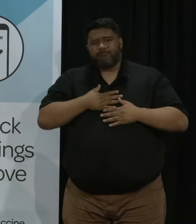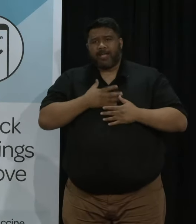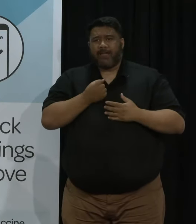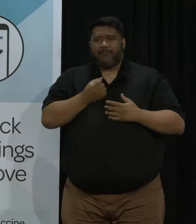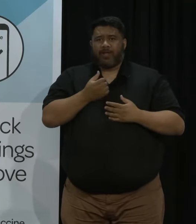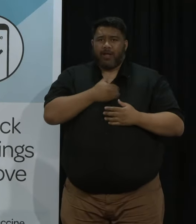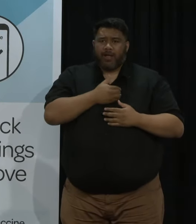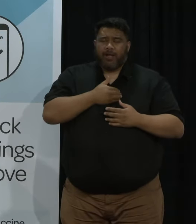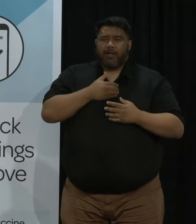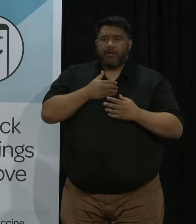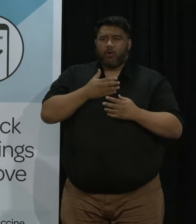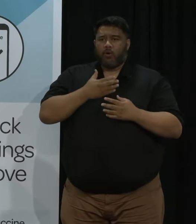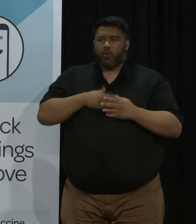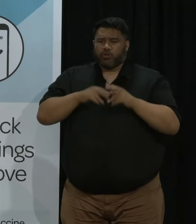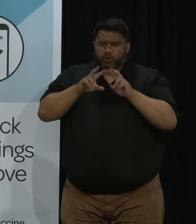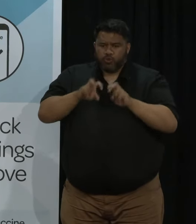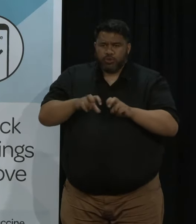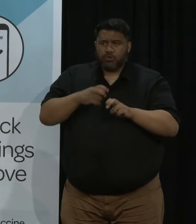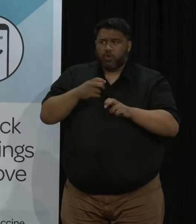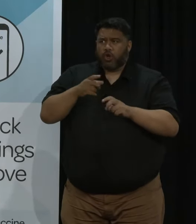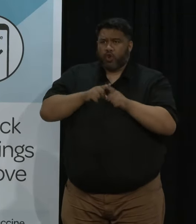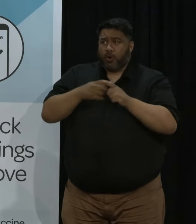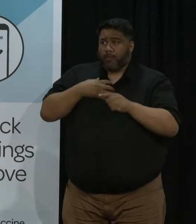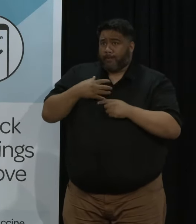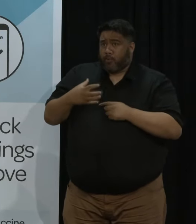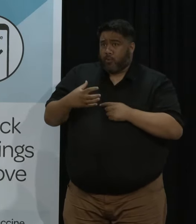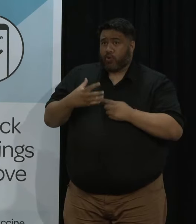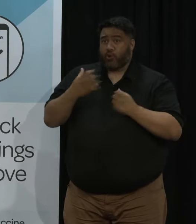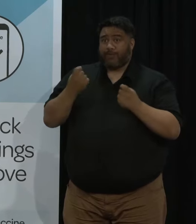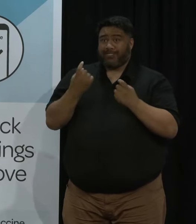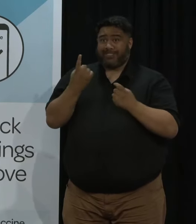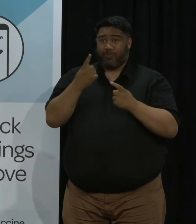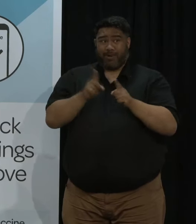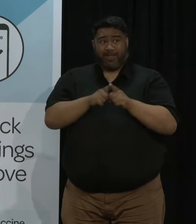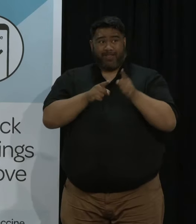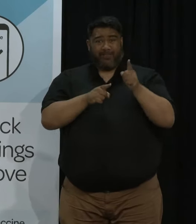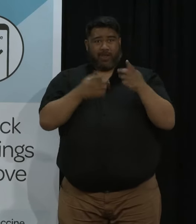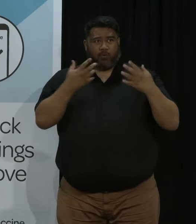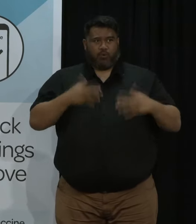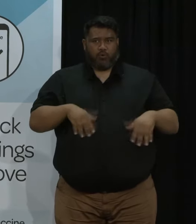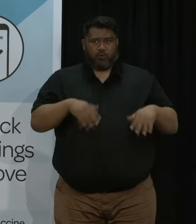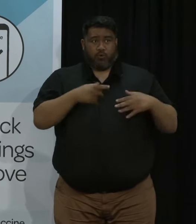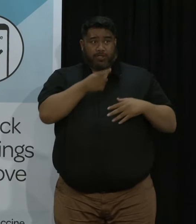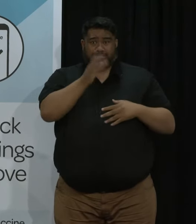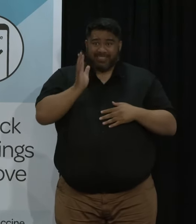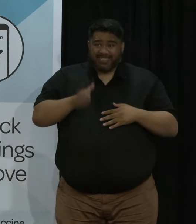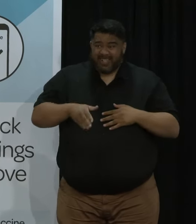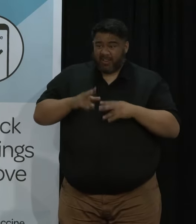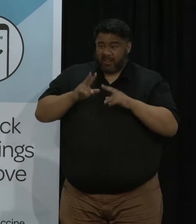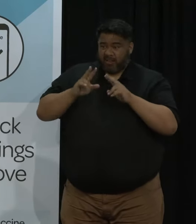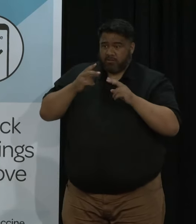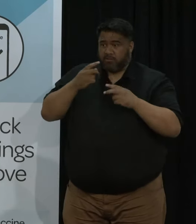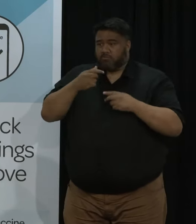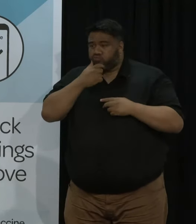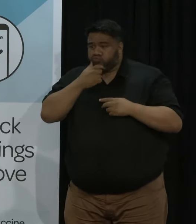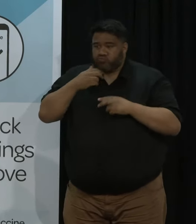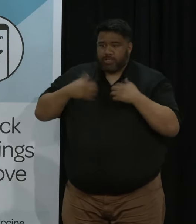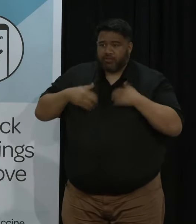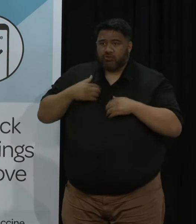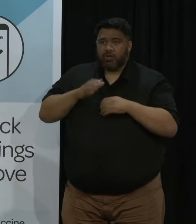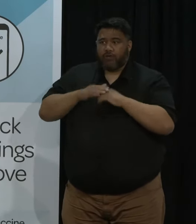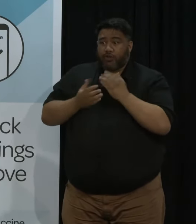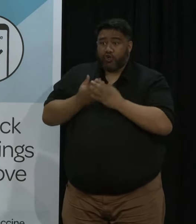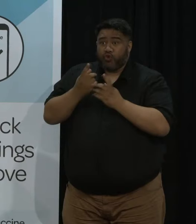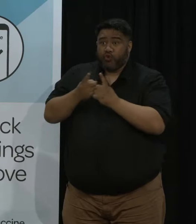want to continually learn from others and have someone of that stature who's been around for that long still so interested in learning new